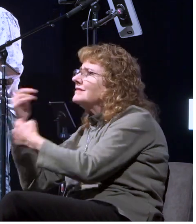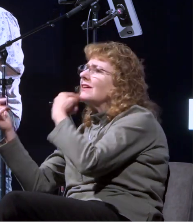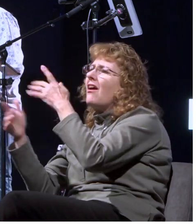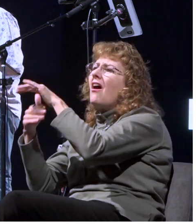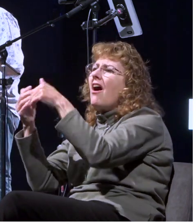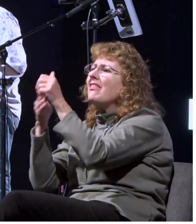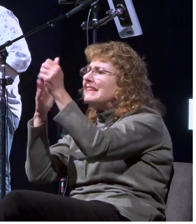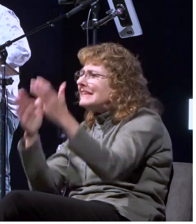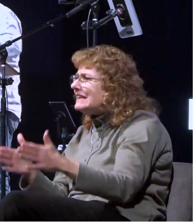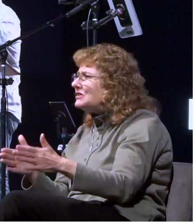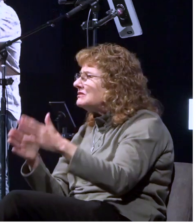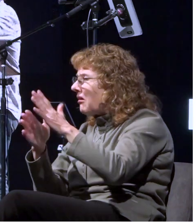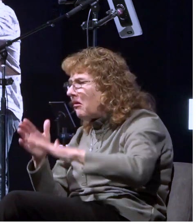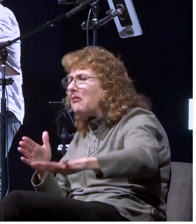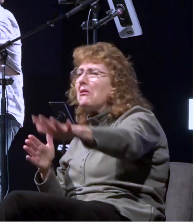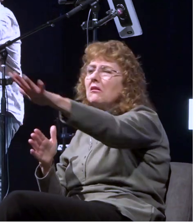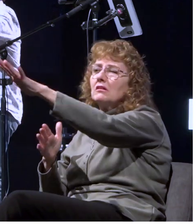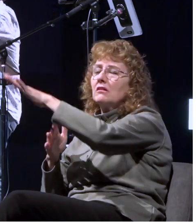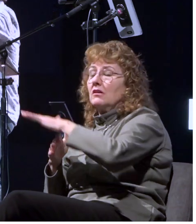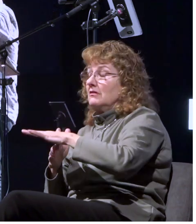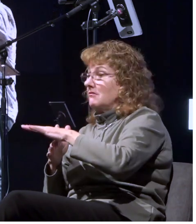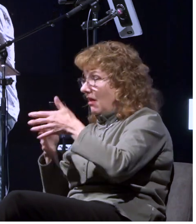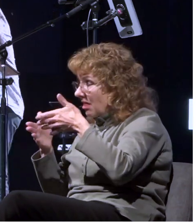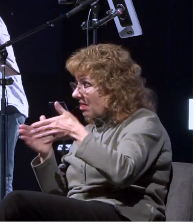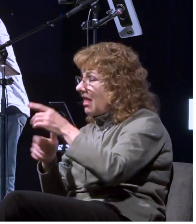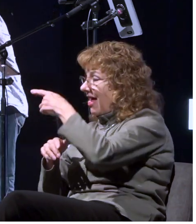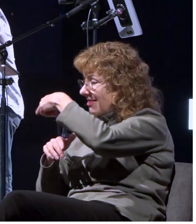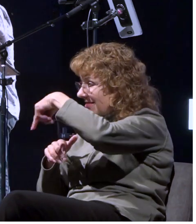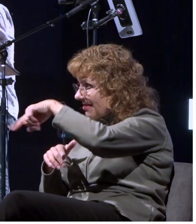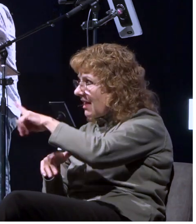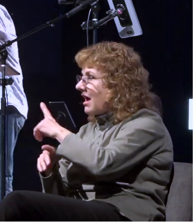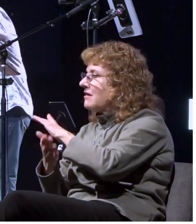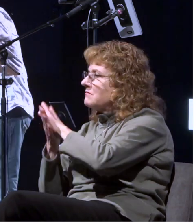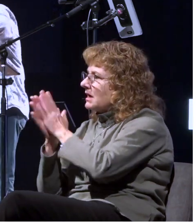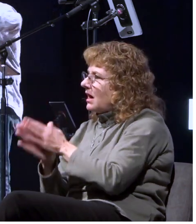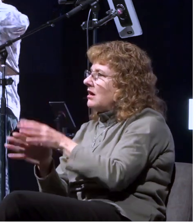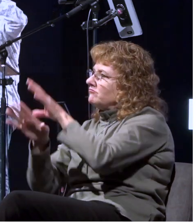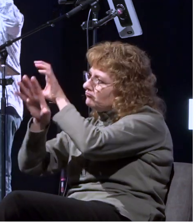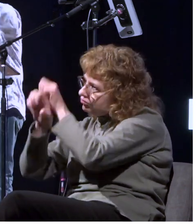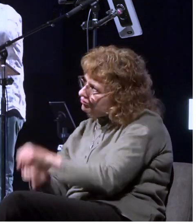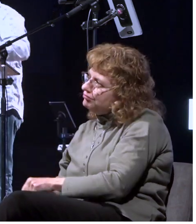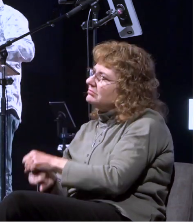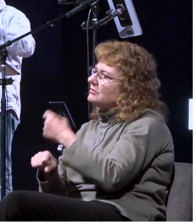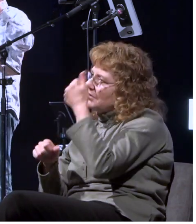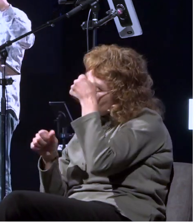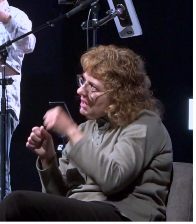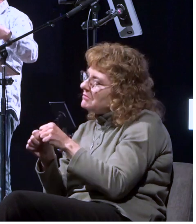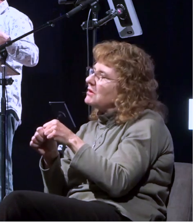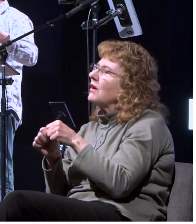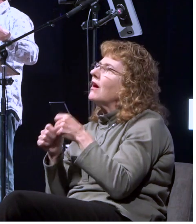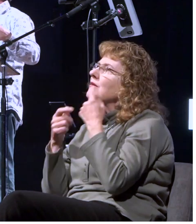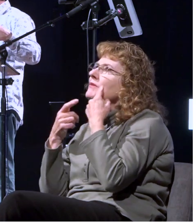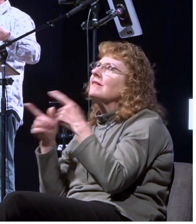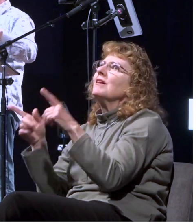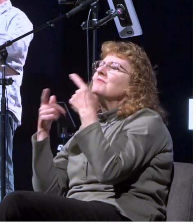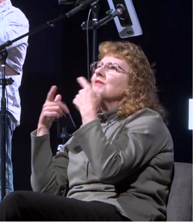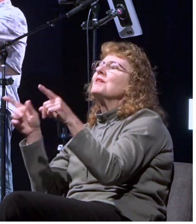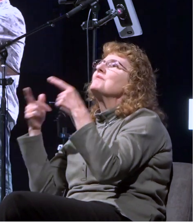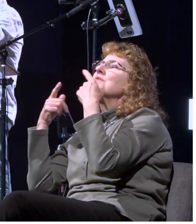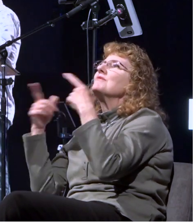nation listen let them make a habit of remembering and proclaiming the lord's faithfulness let you